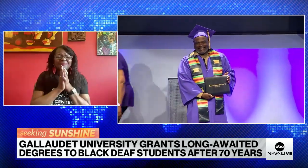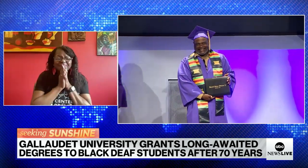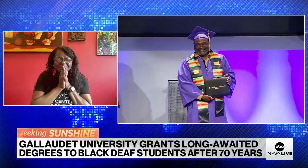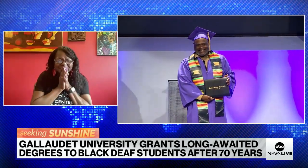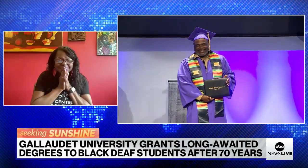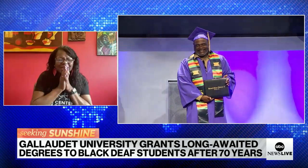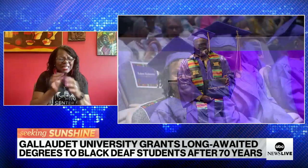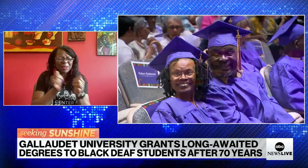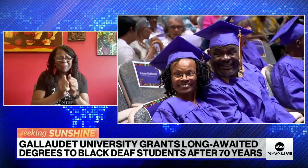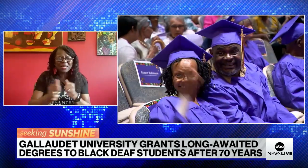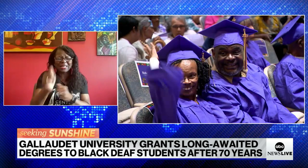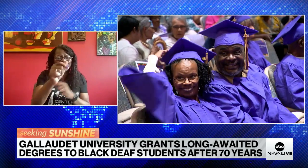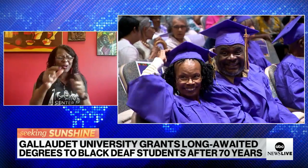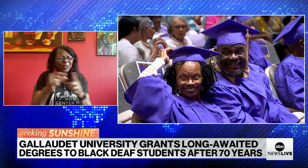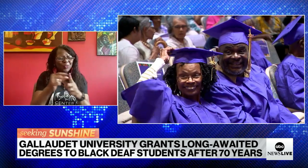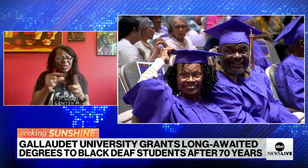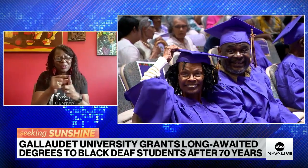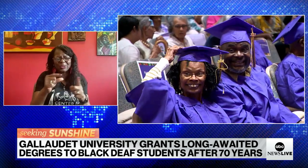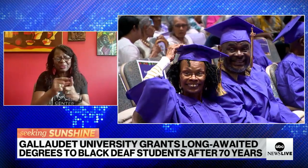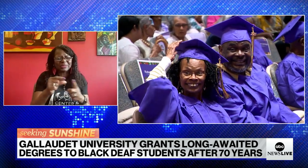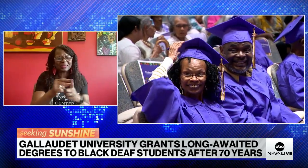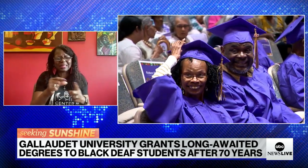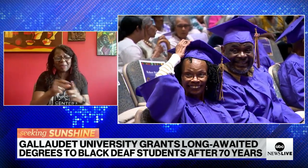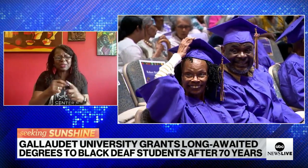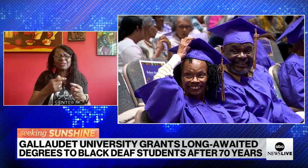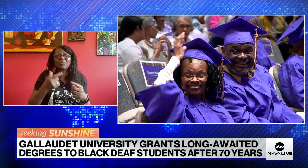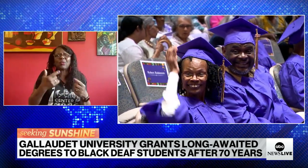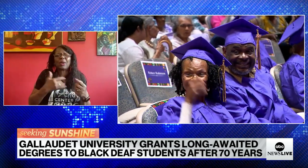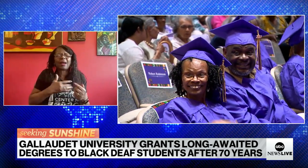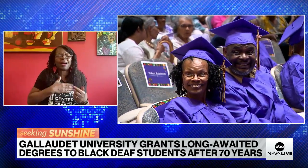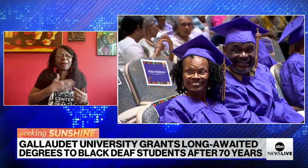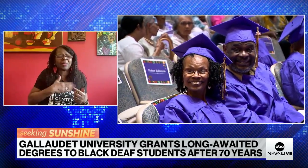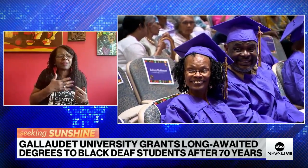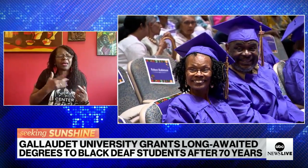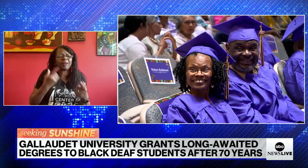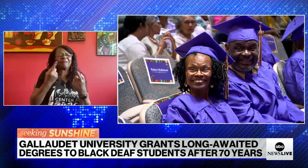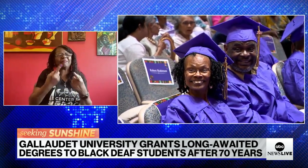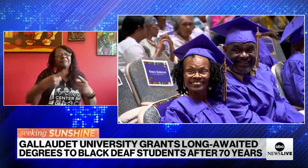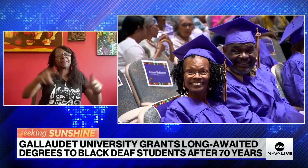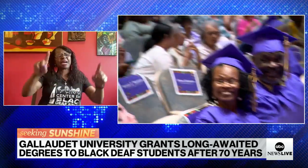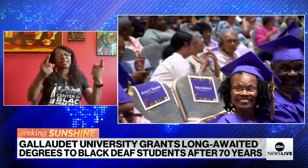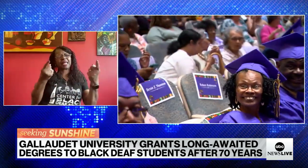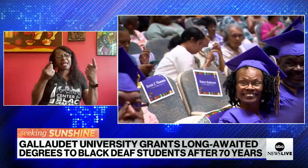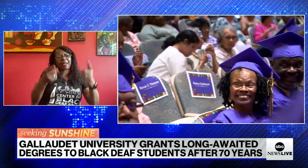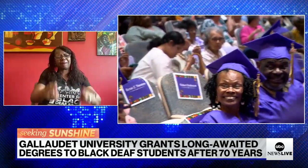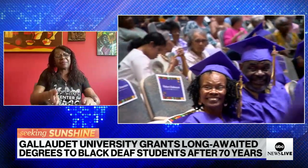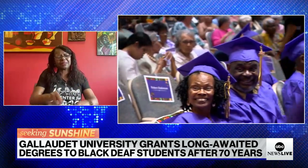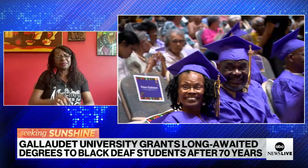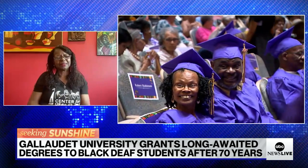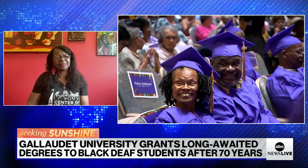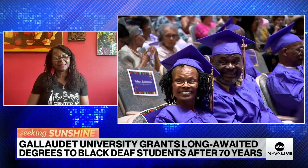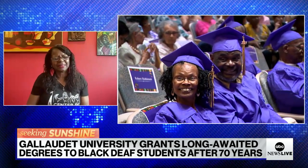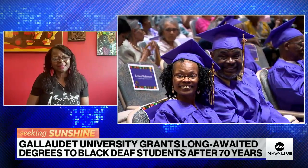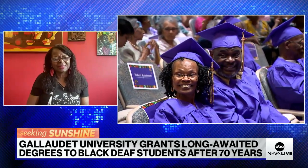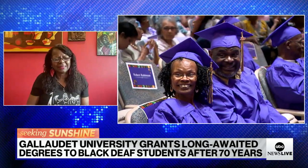walk across the stage and flip the tassel on the mortar board. So I was just so finally happy